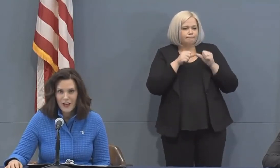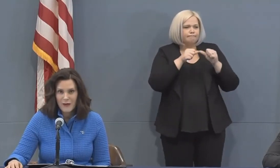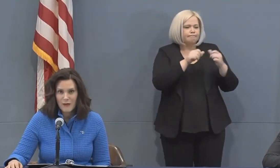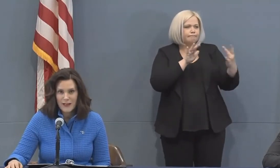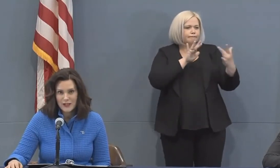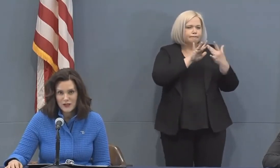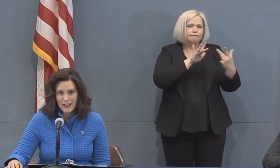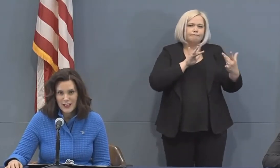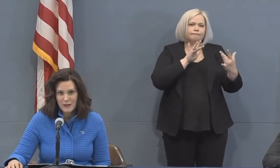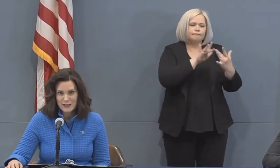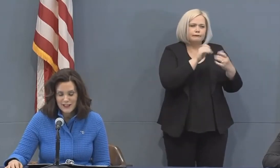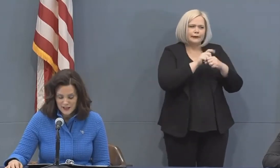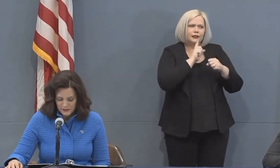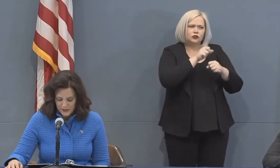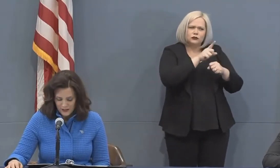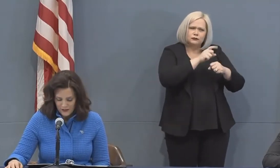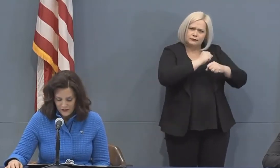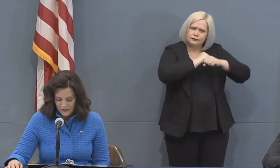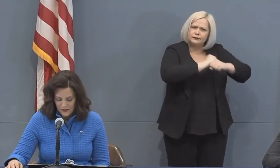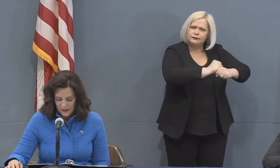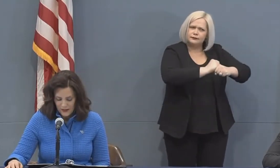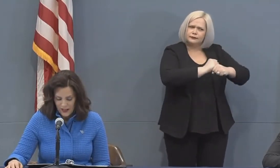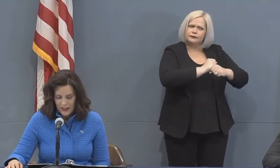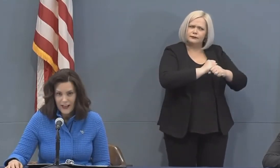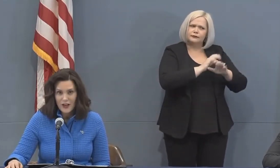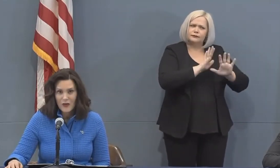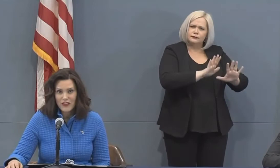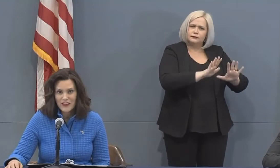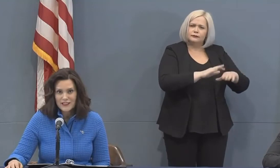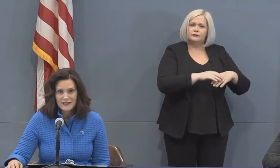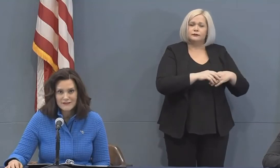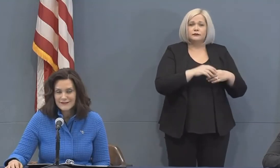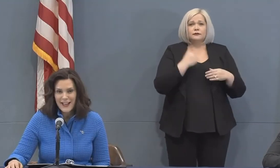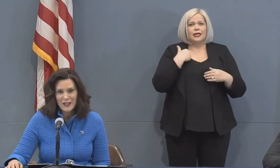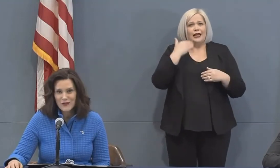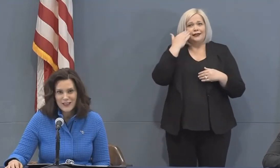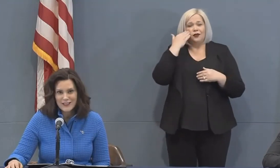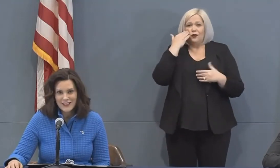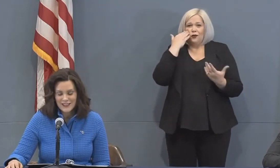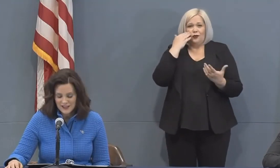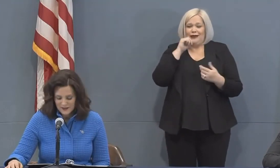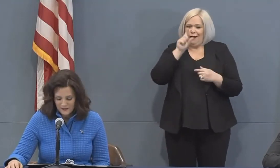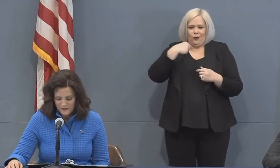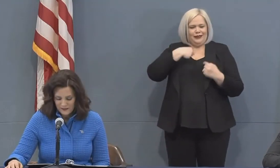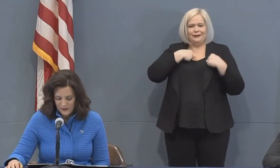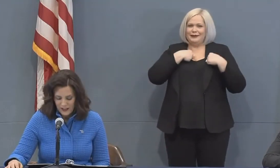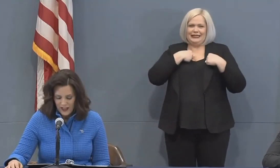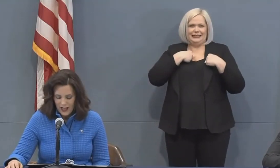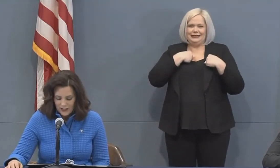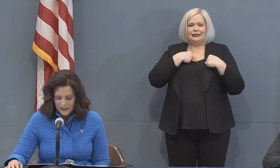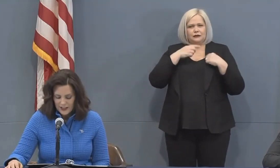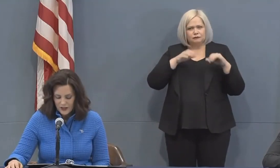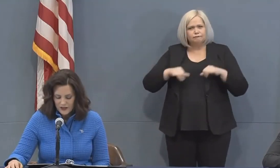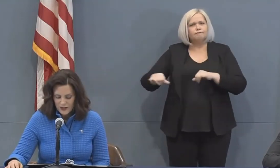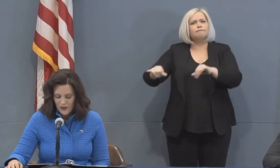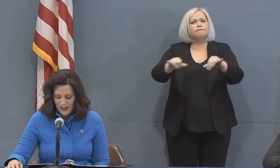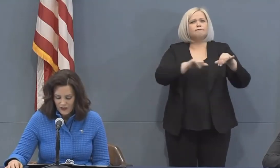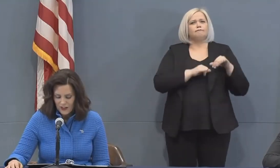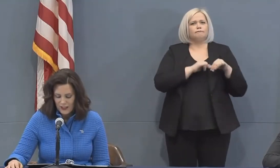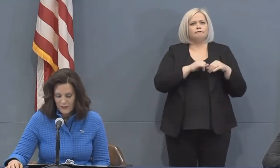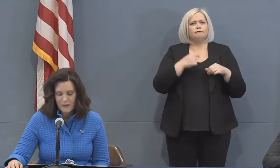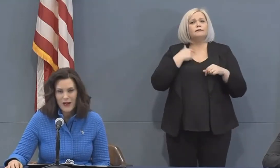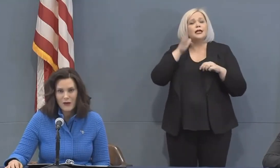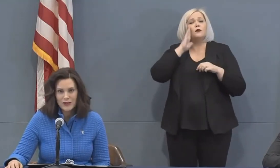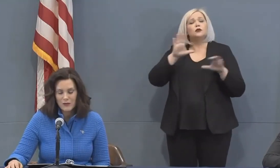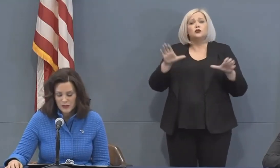him about making sure that he protects himself. And I know that that's not unique to us. I'll continue to do